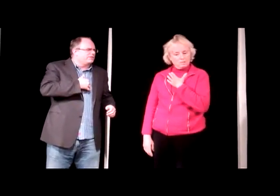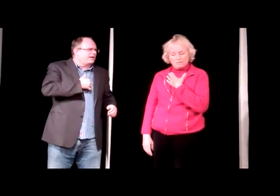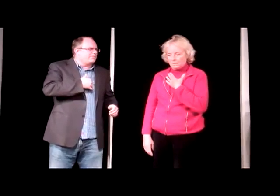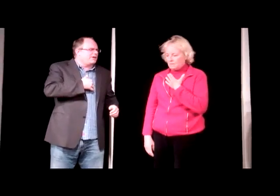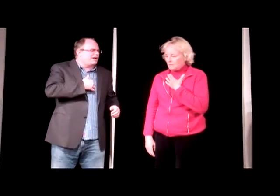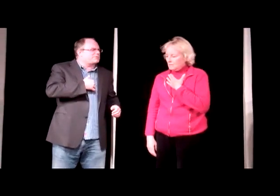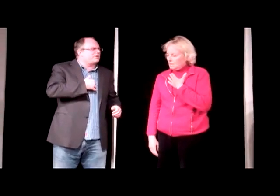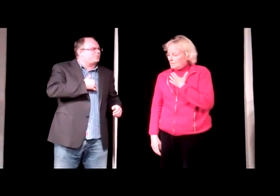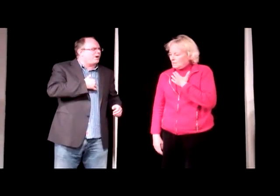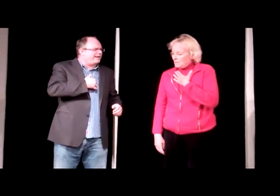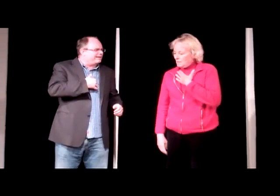I'm sorry, what?